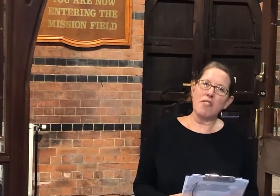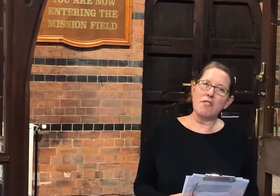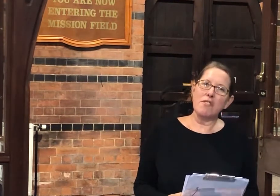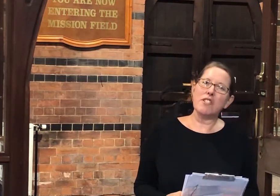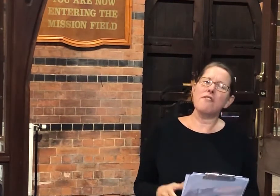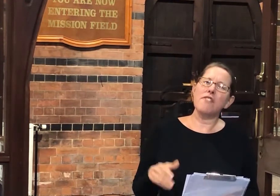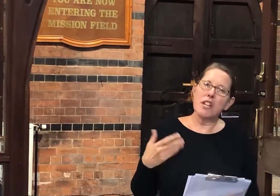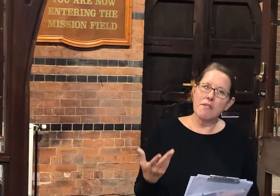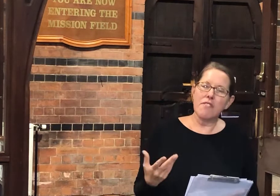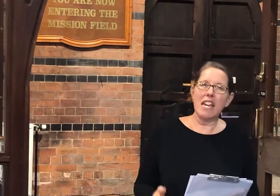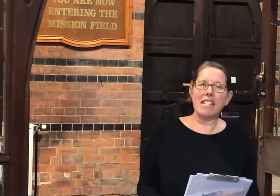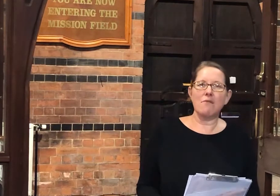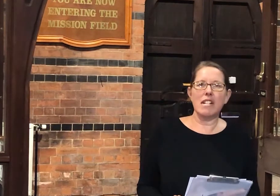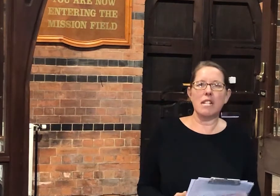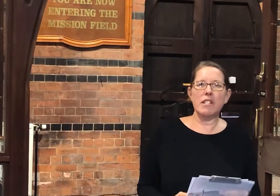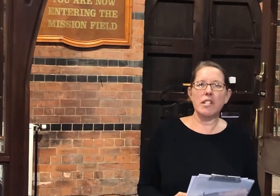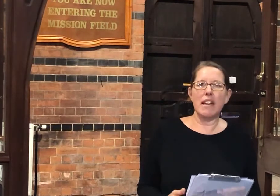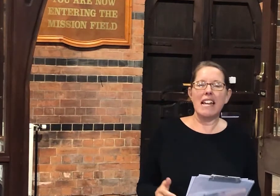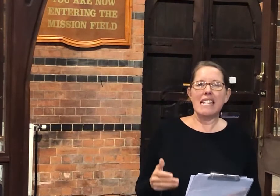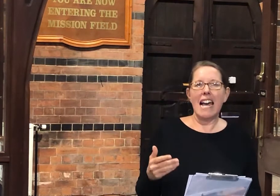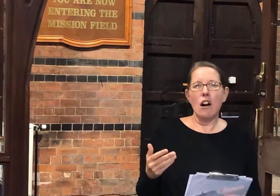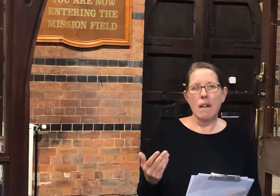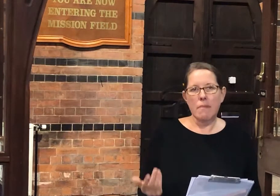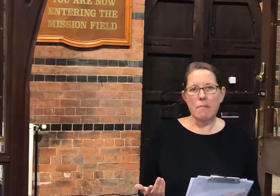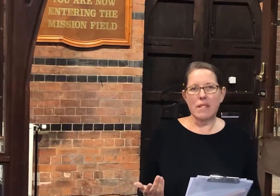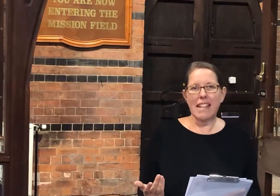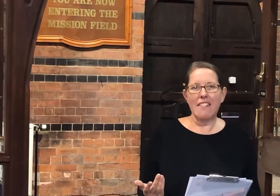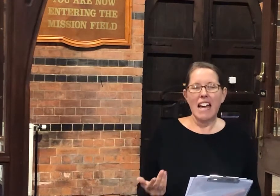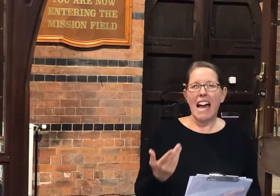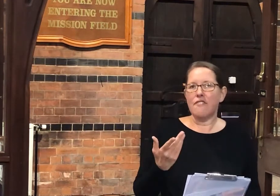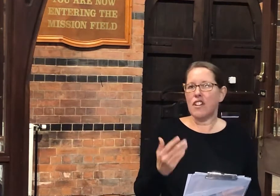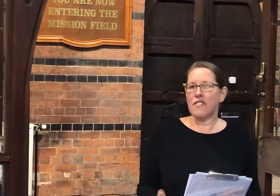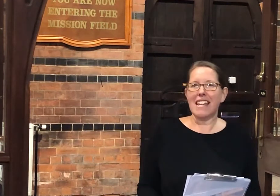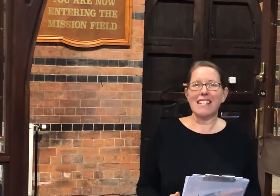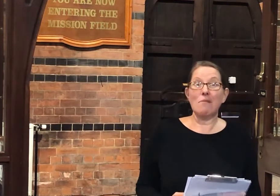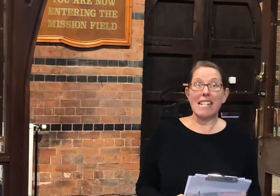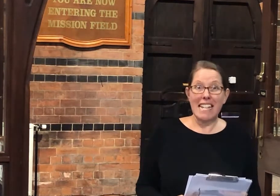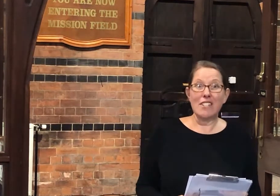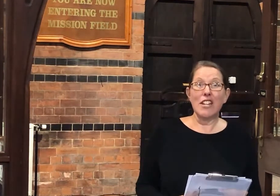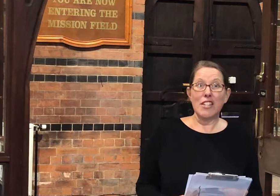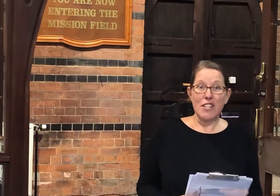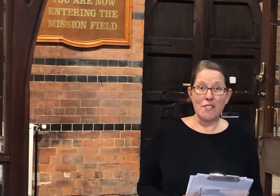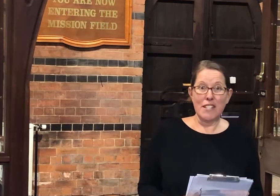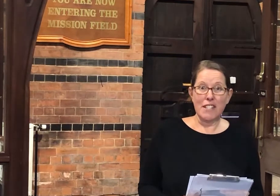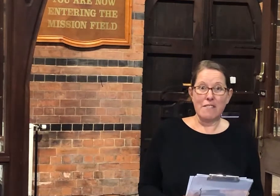through just a few of the things that we're going to be doing to help make people safe and a few things that we need you to do.